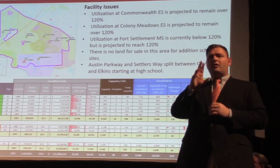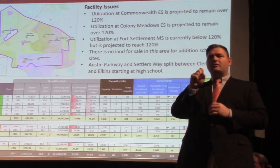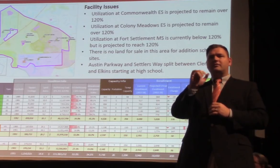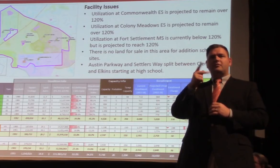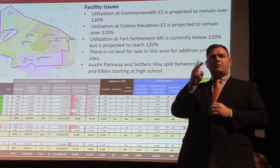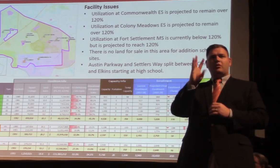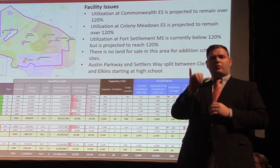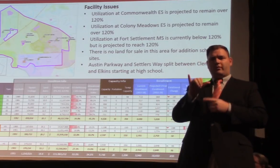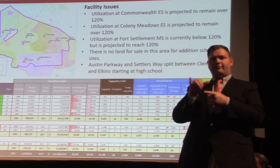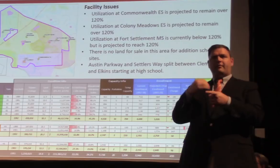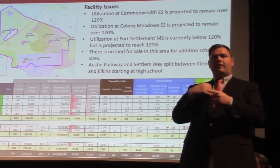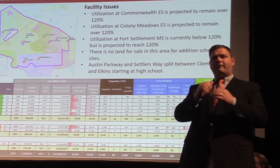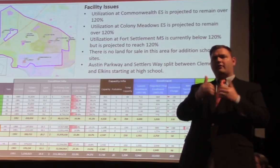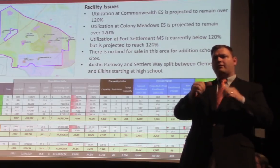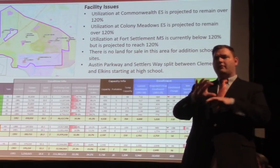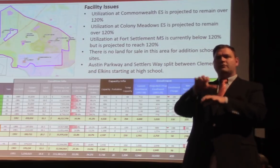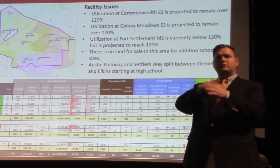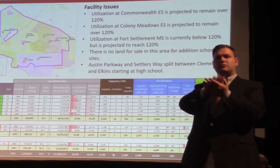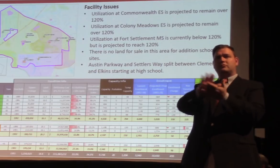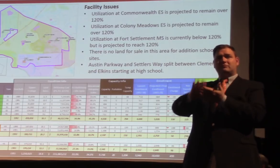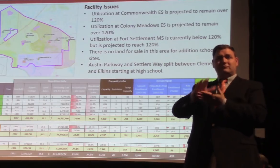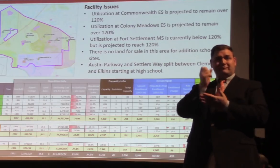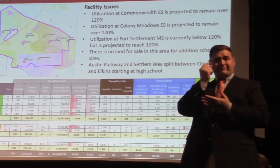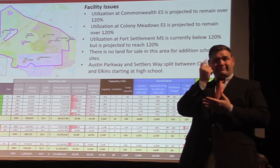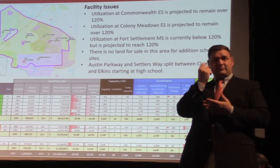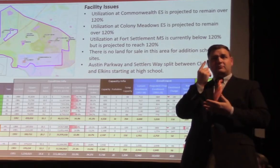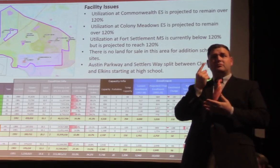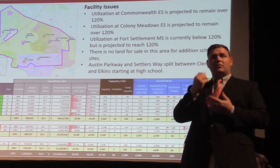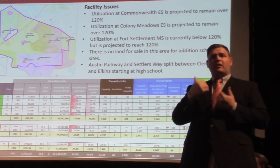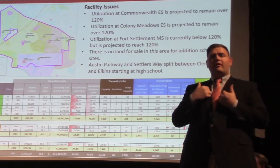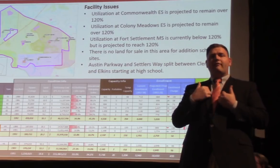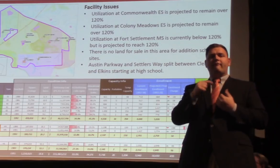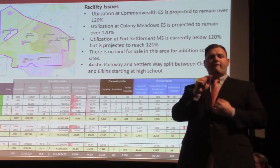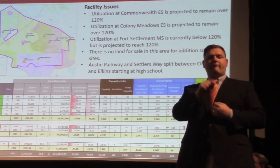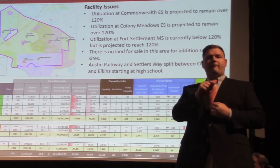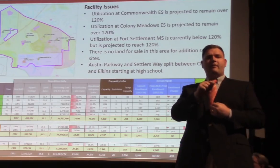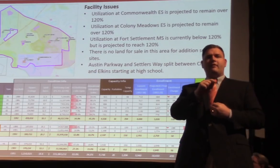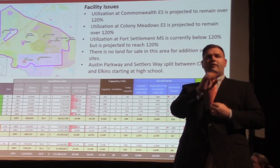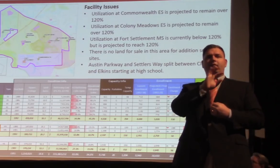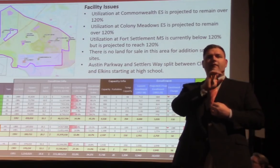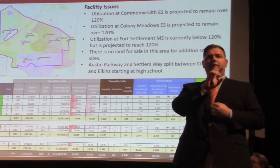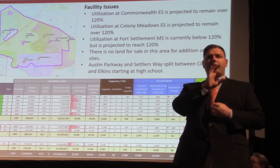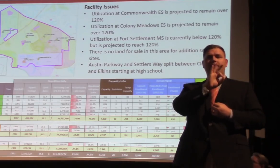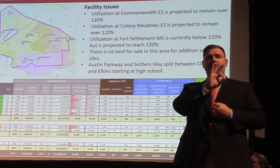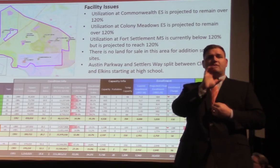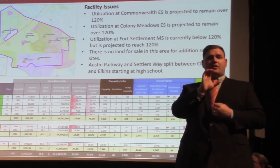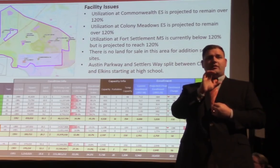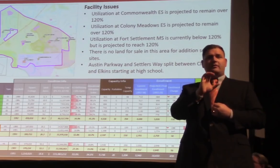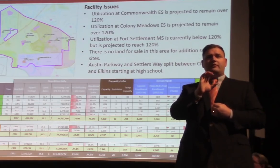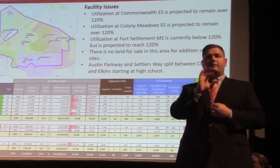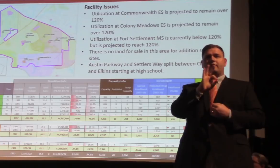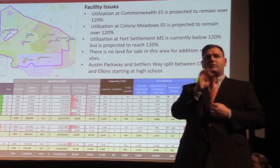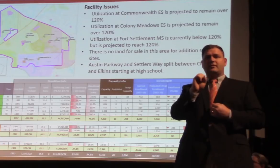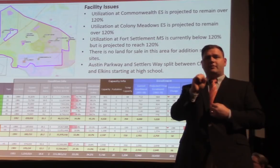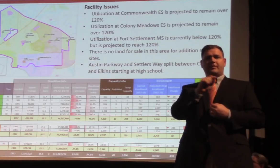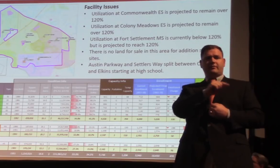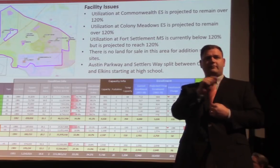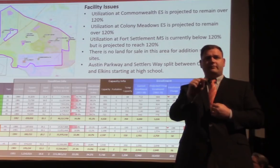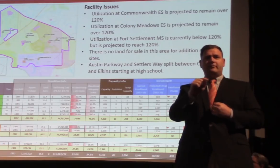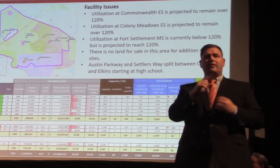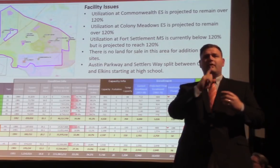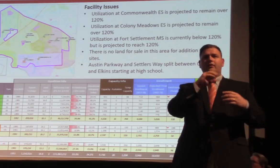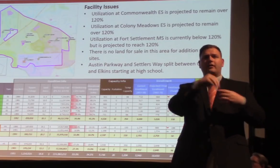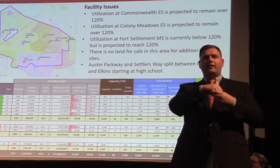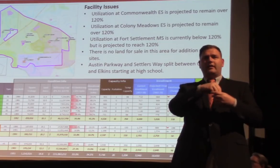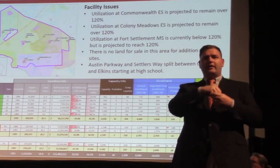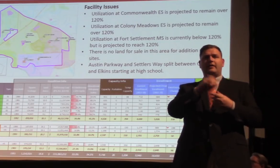that, that we're talking about First Colony and Fort Settlement here, and just to remind you that they are physically within the Clements feeder pattern, but they do